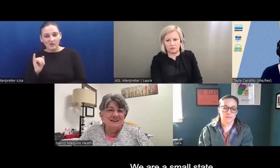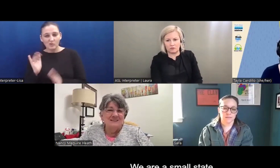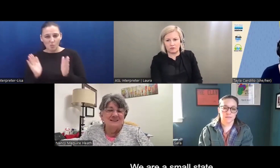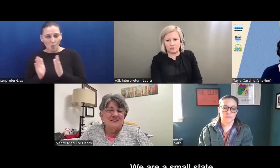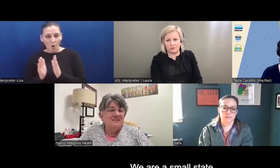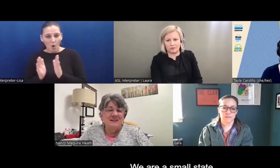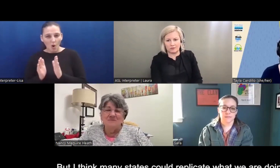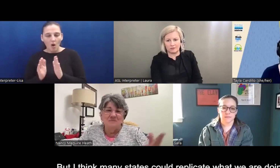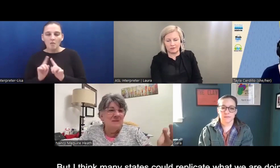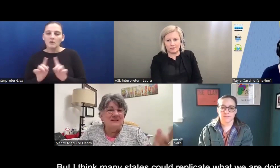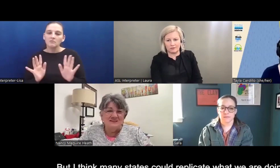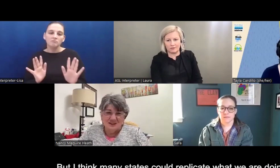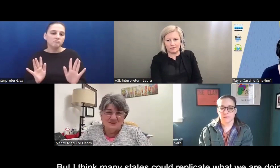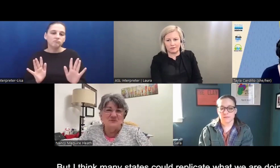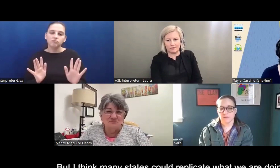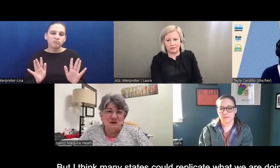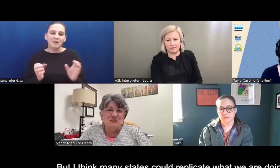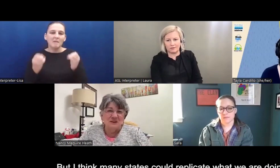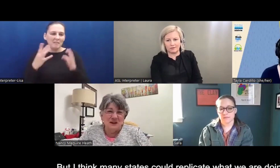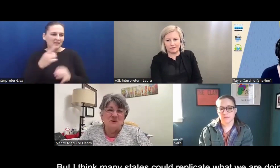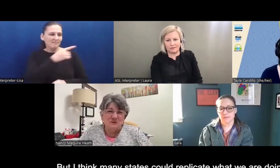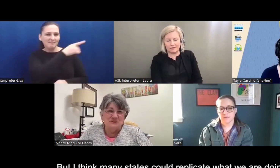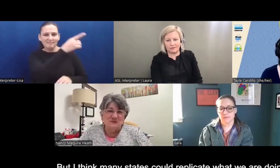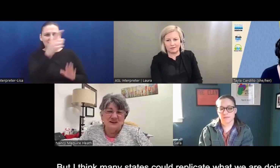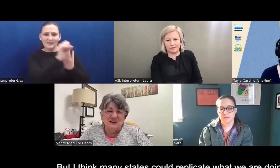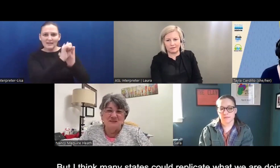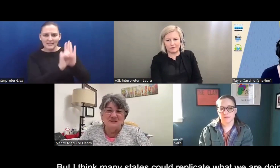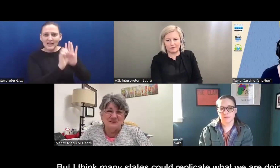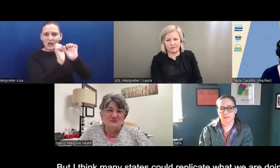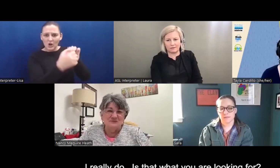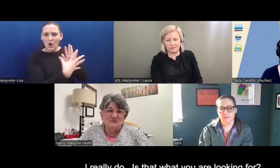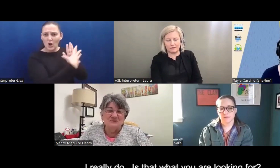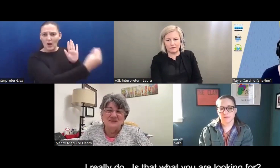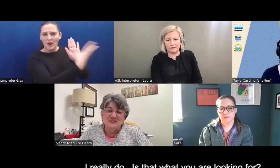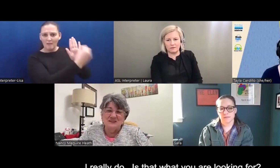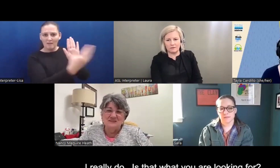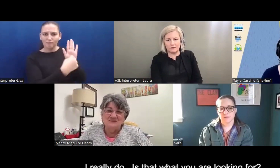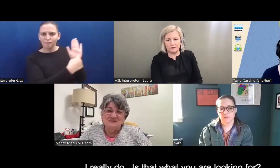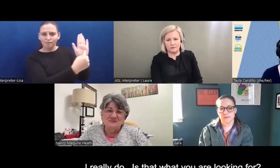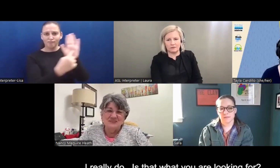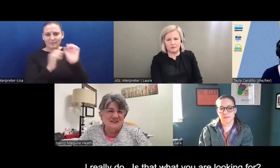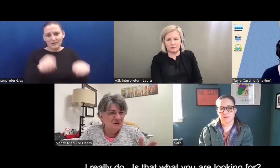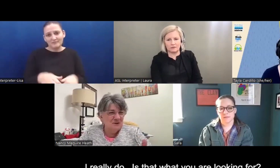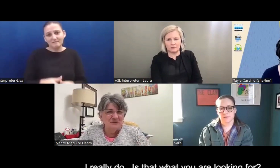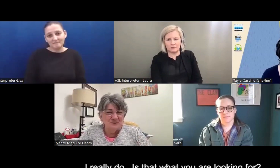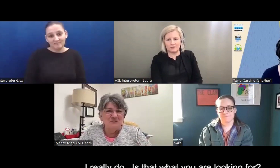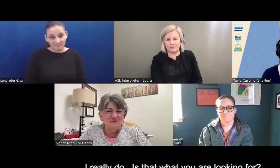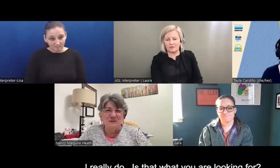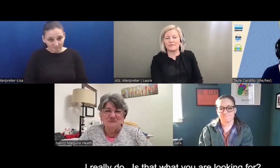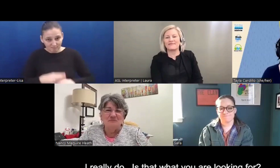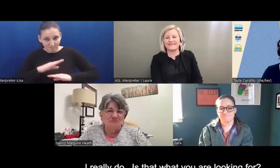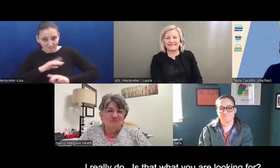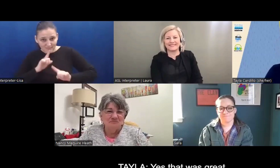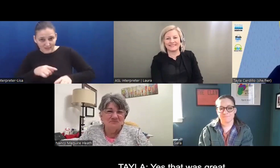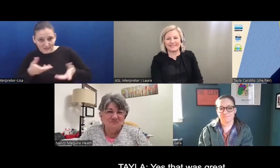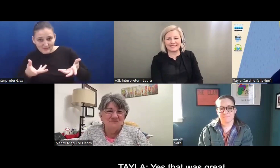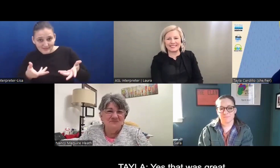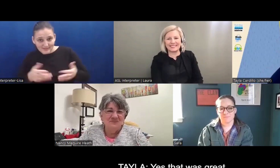I can't, um, I think many states could replicate what we're doing. I really do. Is that what you were looking for?